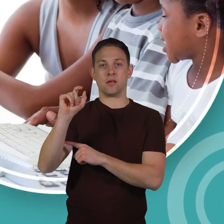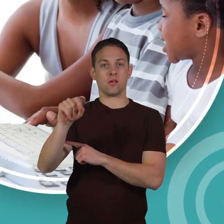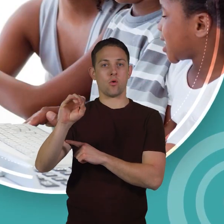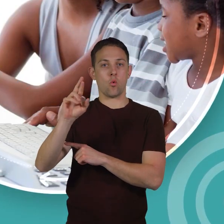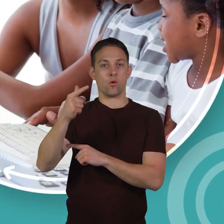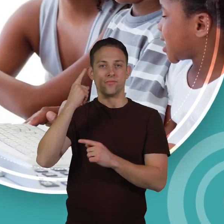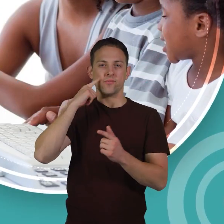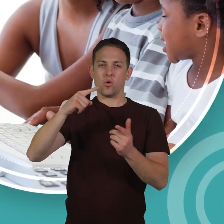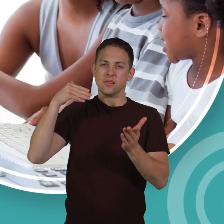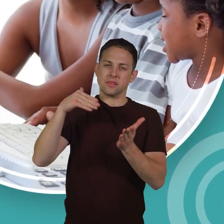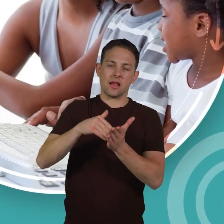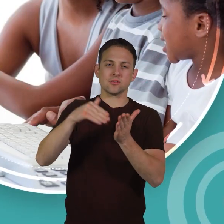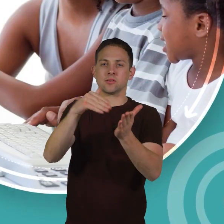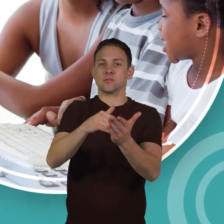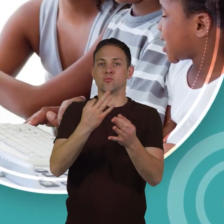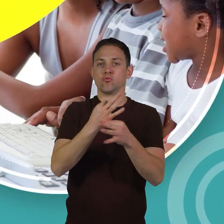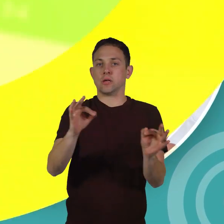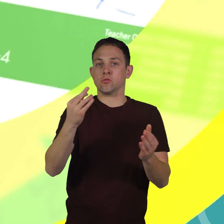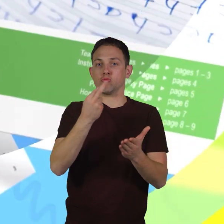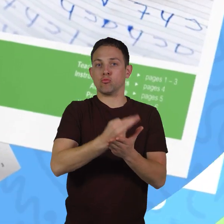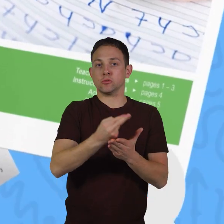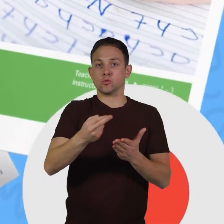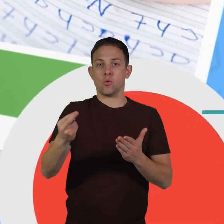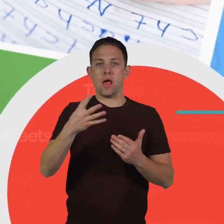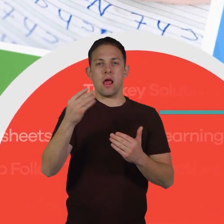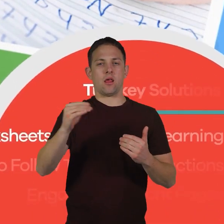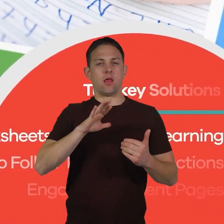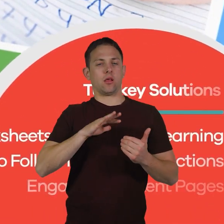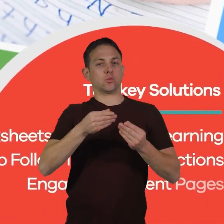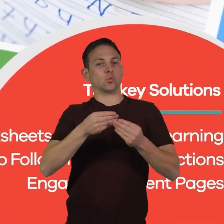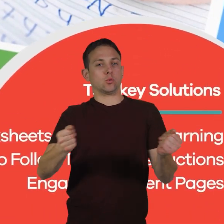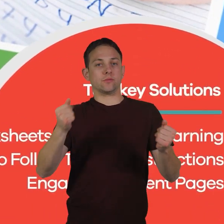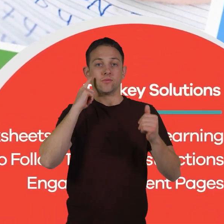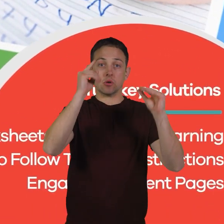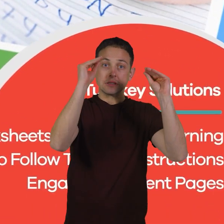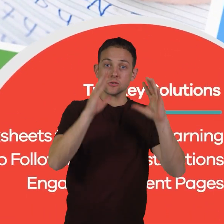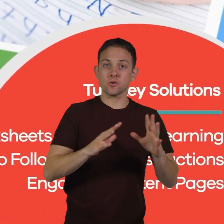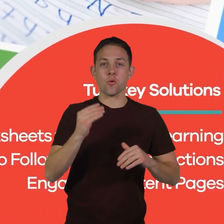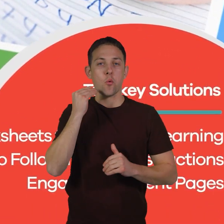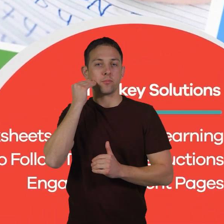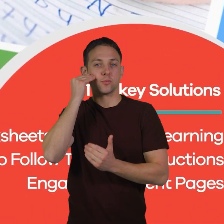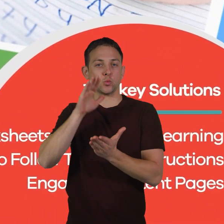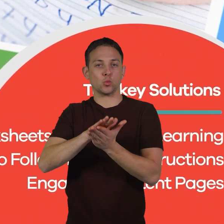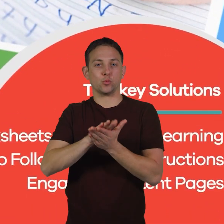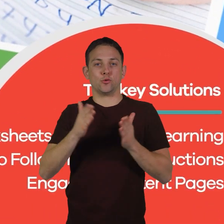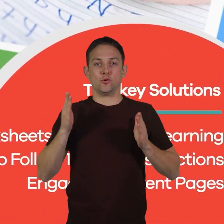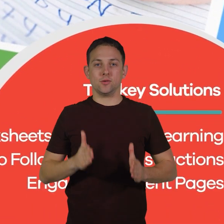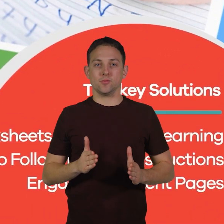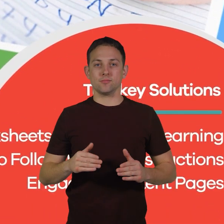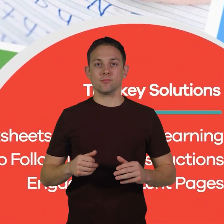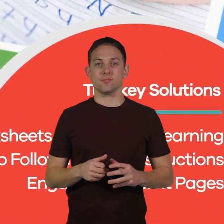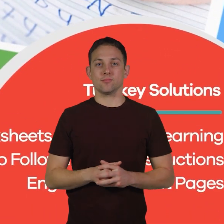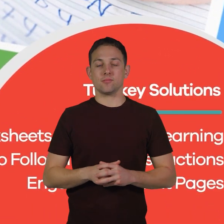For thousands of free resources and turnkey solutions for teachers and homeschoolers. Thank you